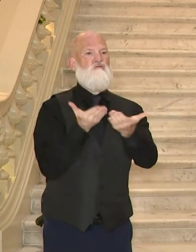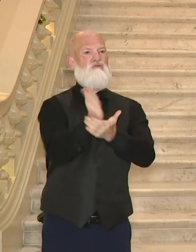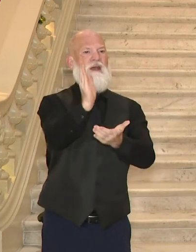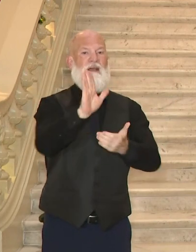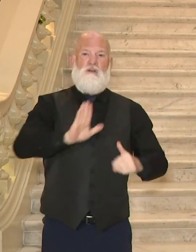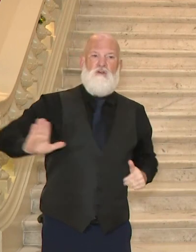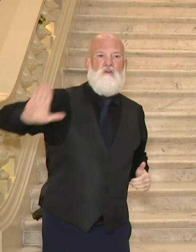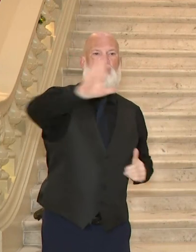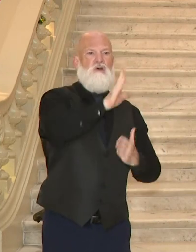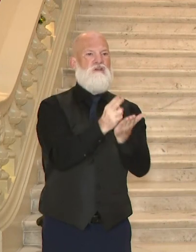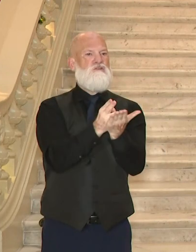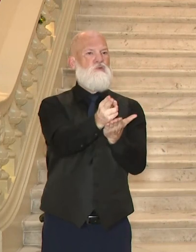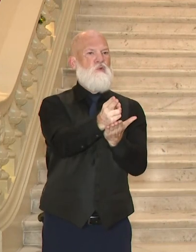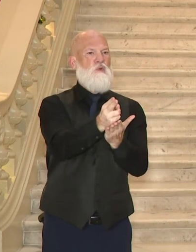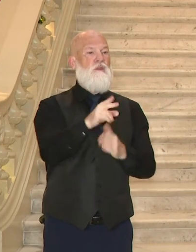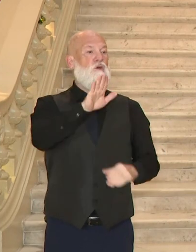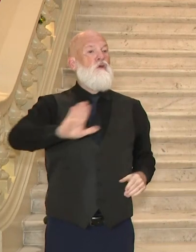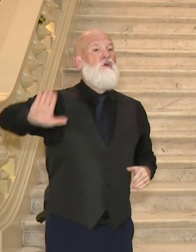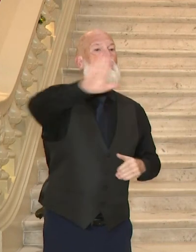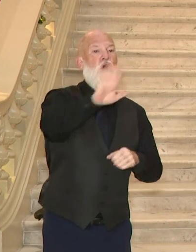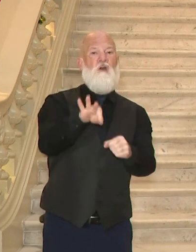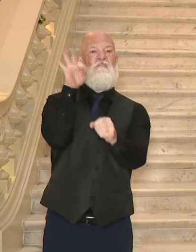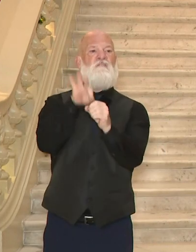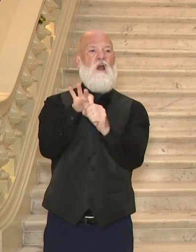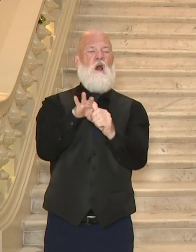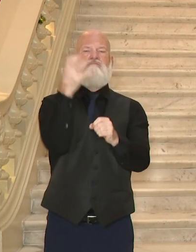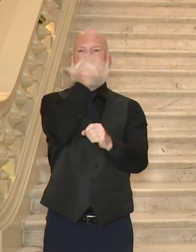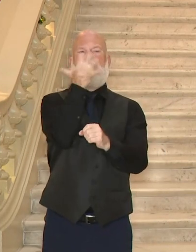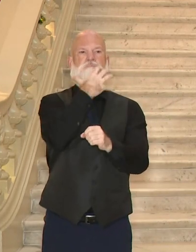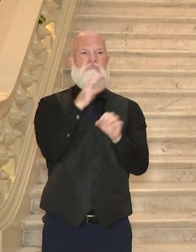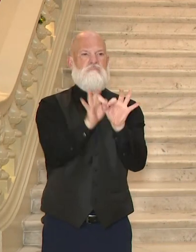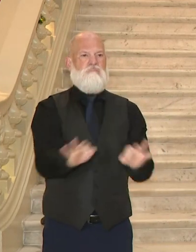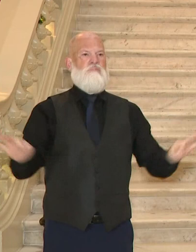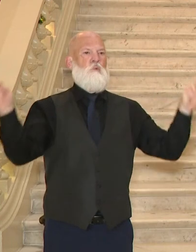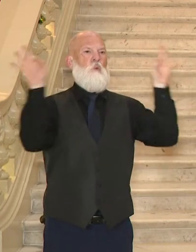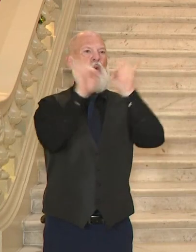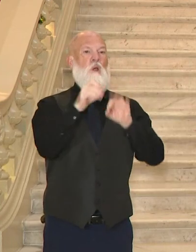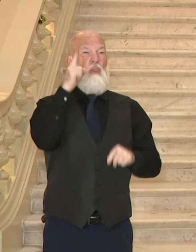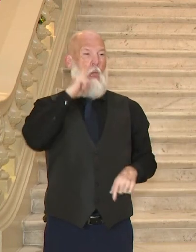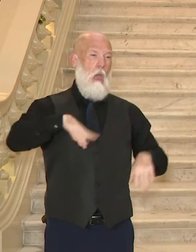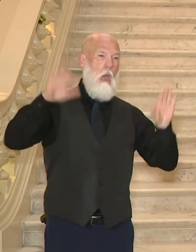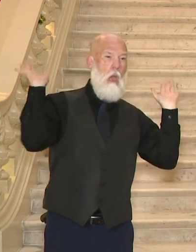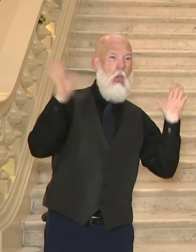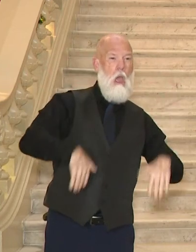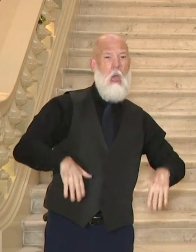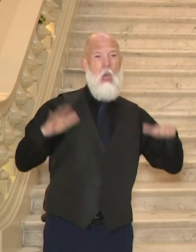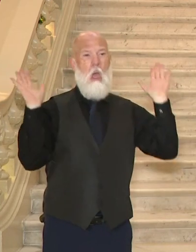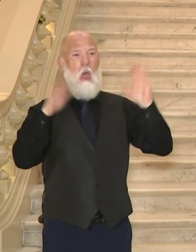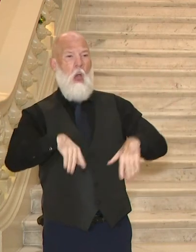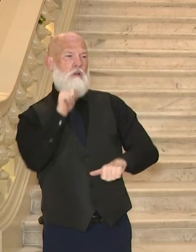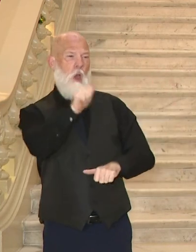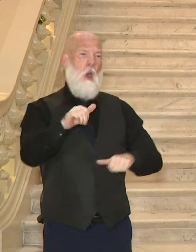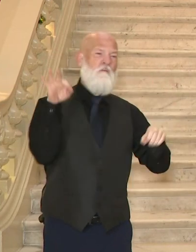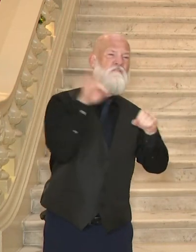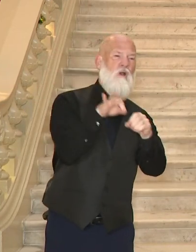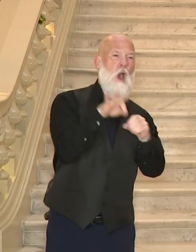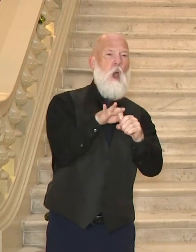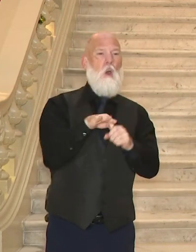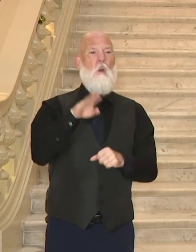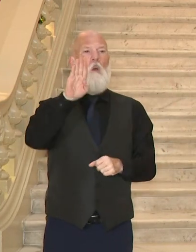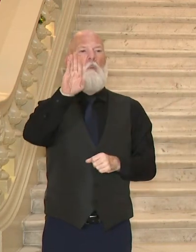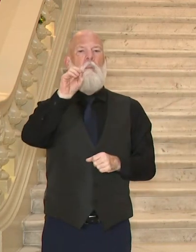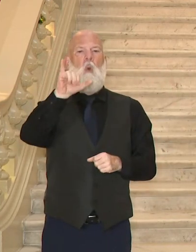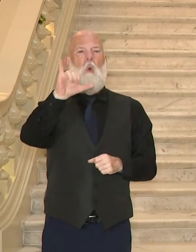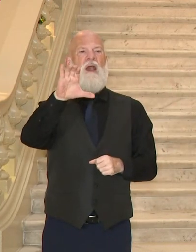matters. Anyone telling you to boycott an election is not on your side. Your right